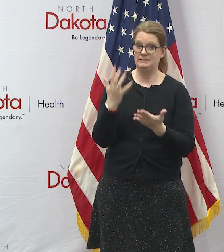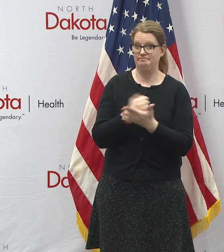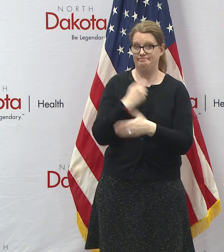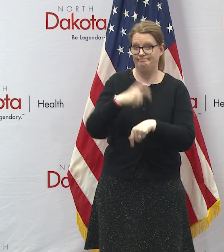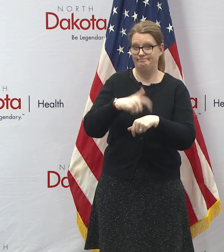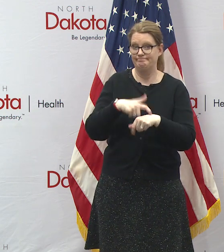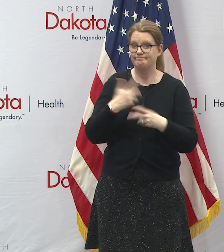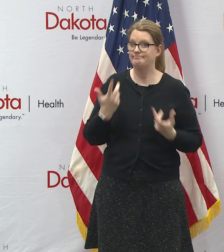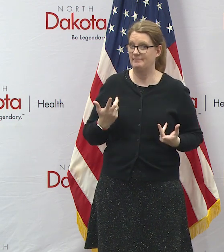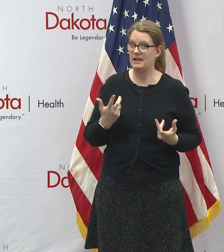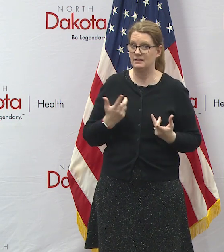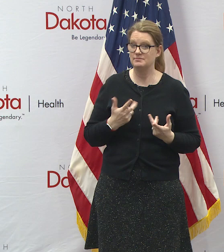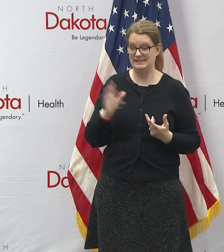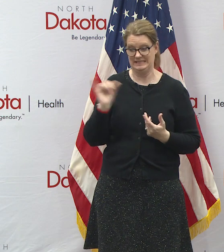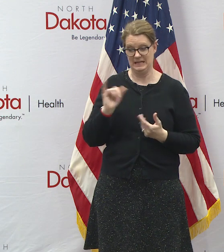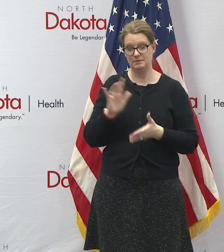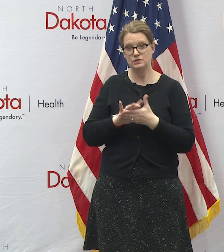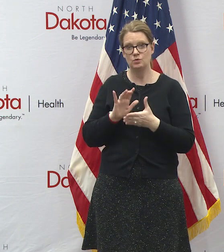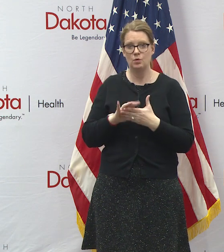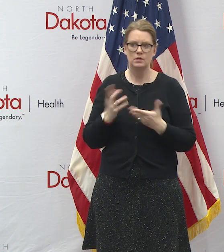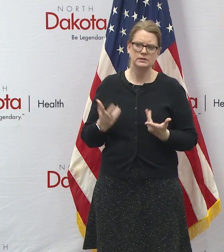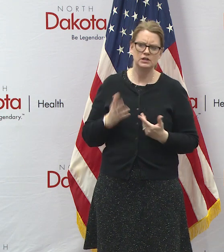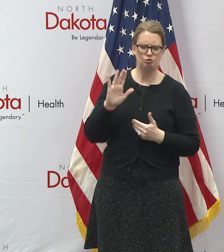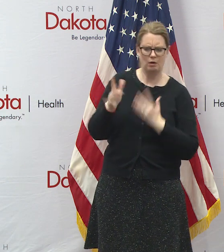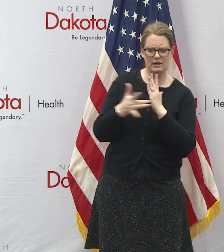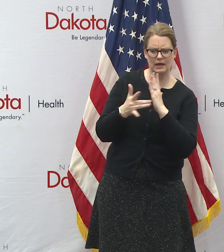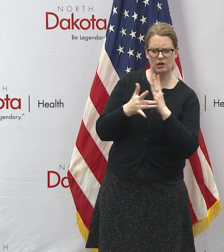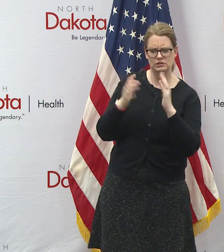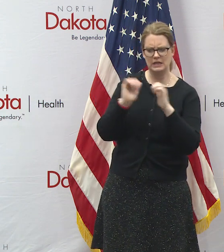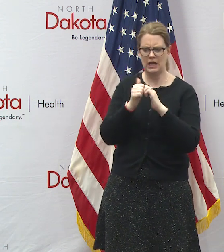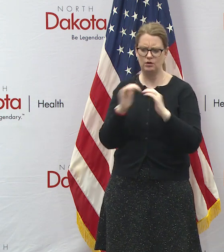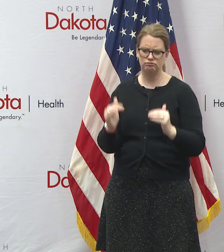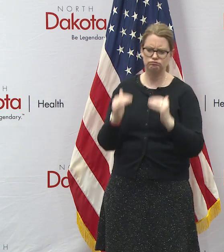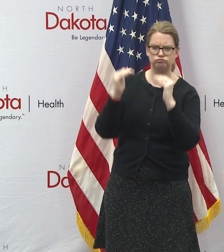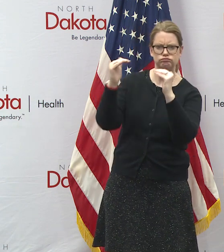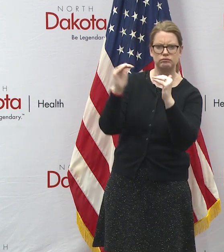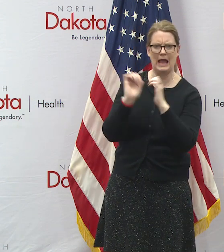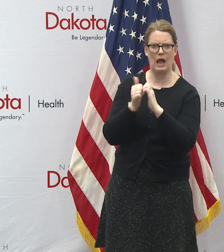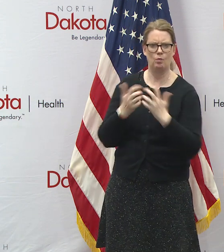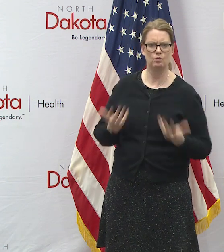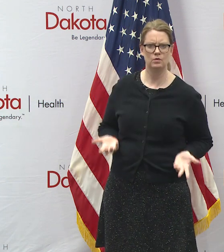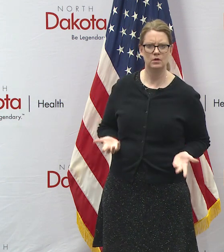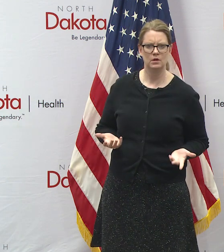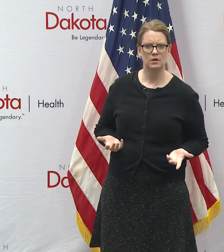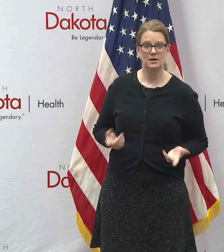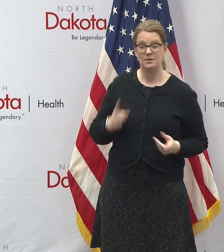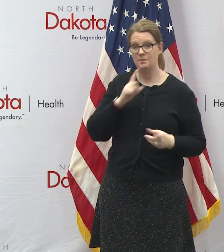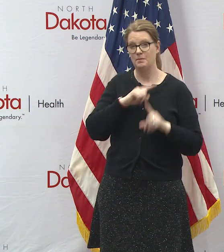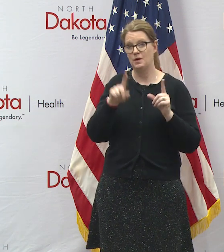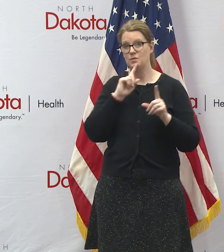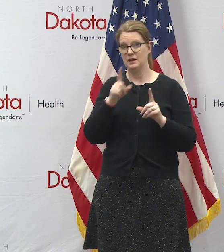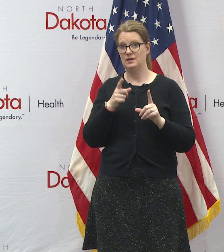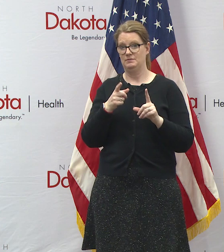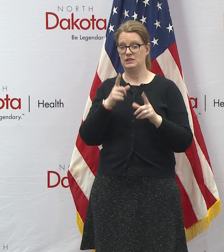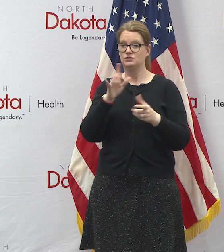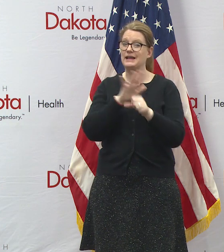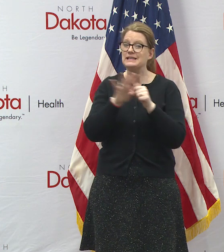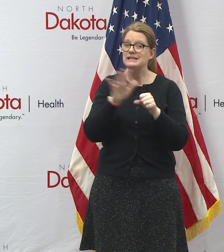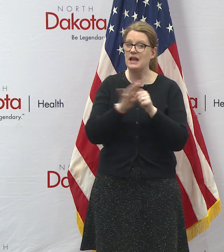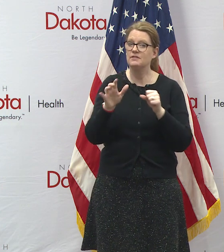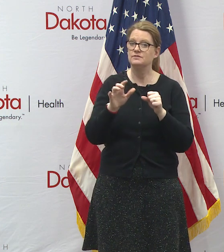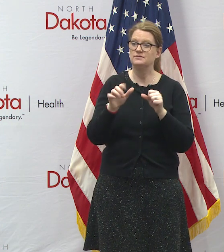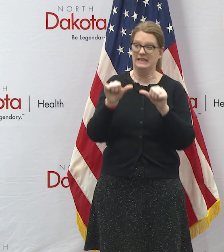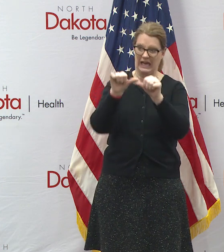schools just like anything else to think about how do you up your technology game uh to do that but make sure again the main thing is make sure there's adequate space to